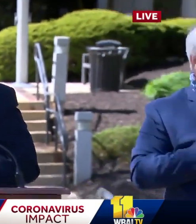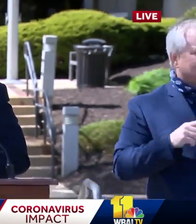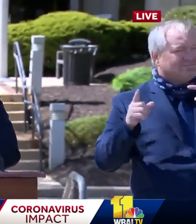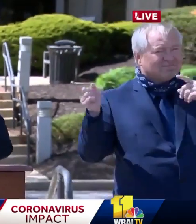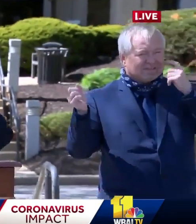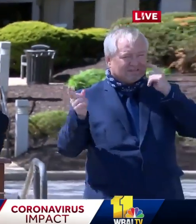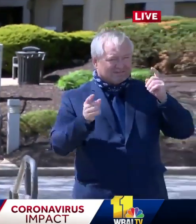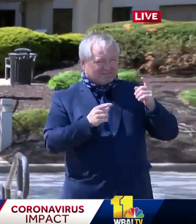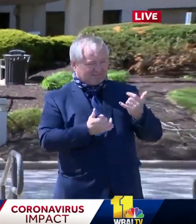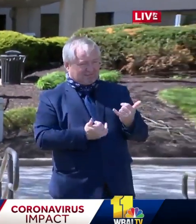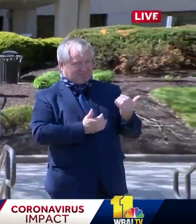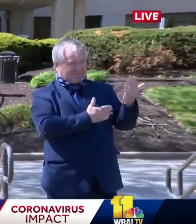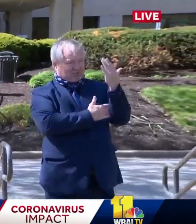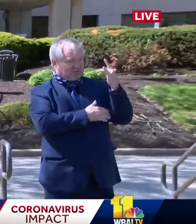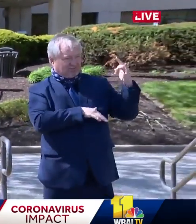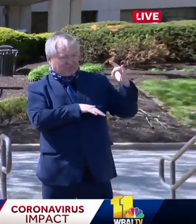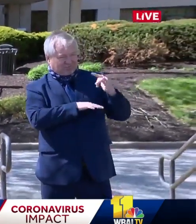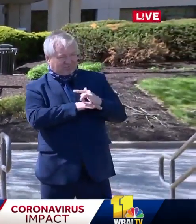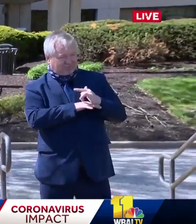Uh,